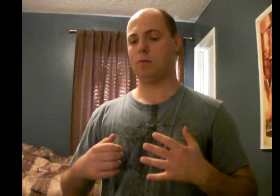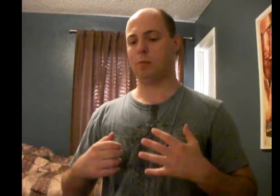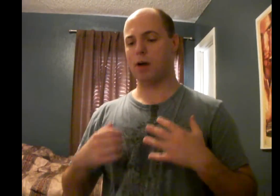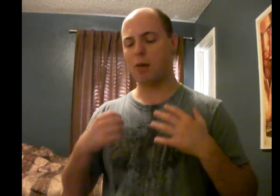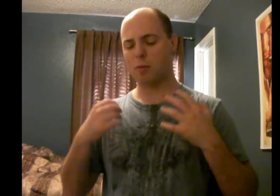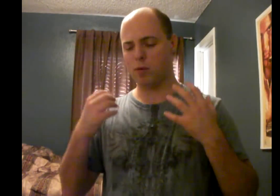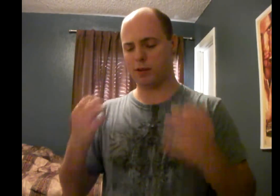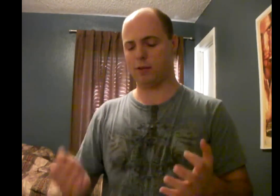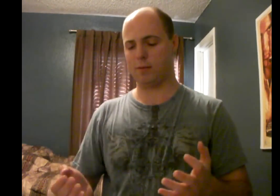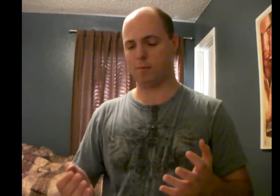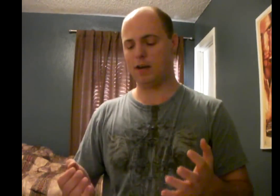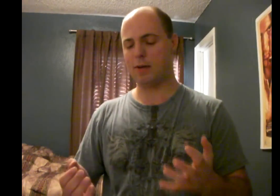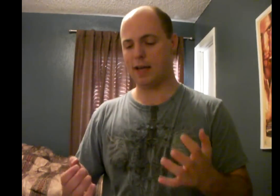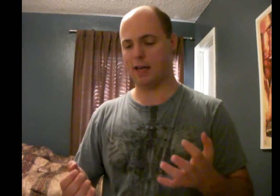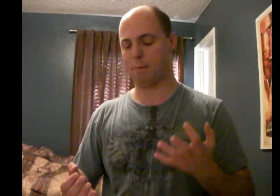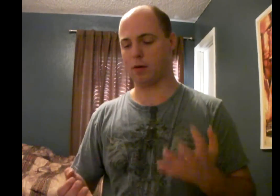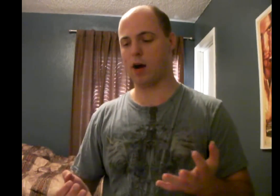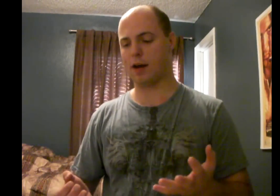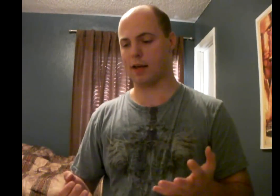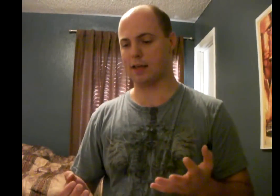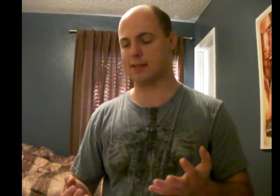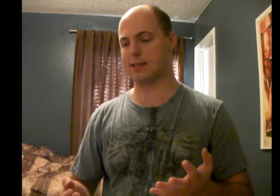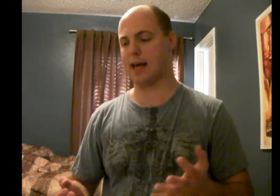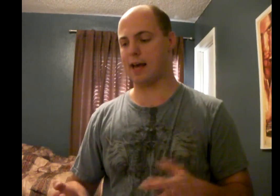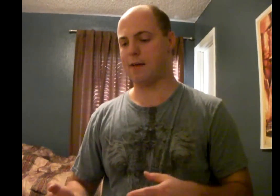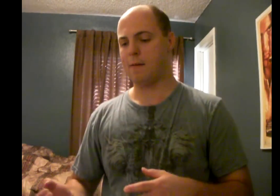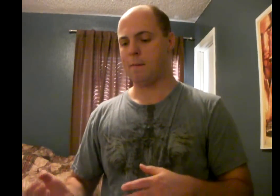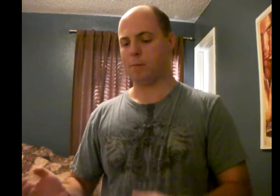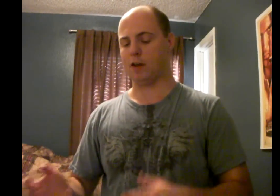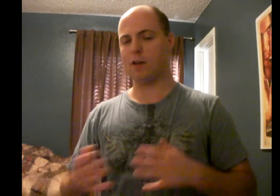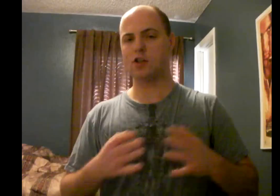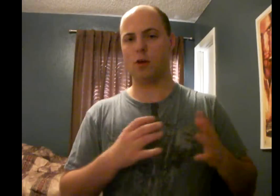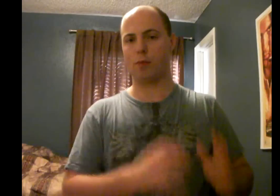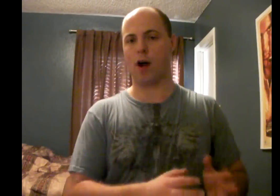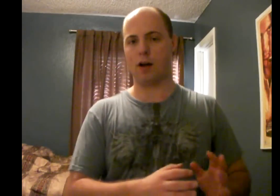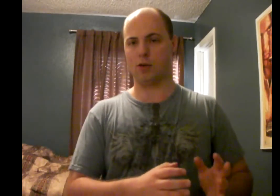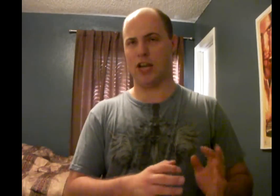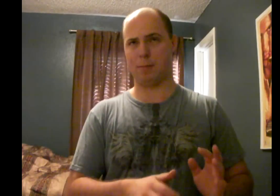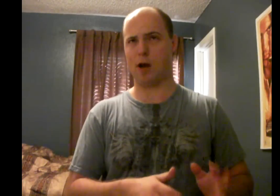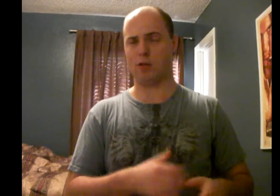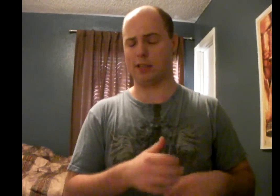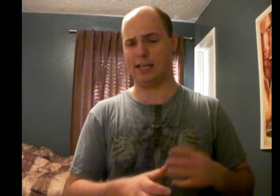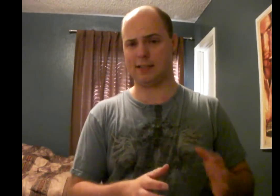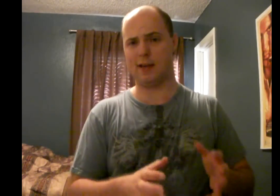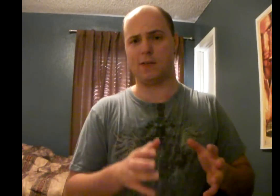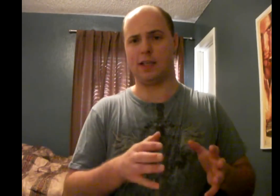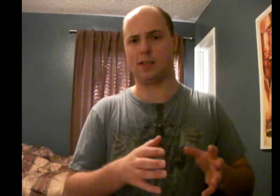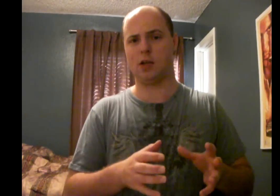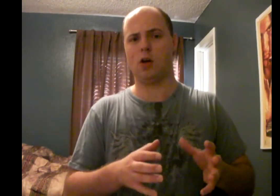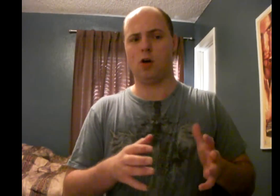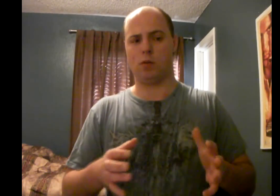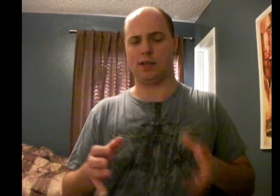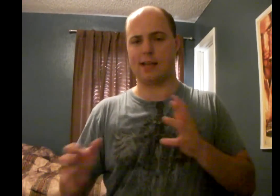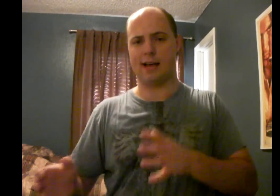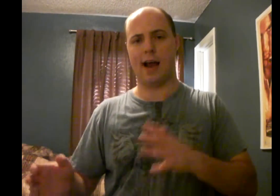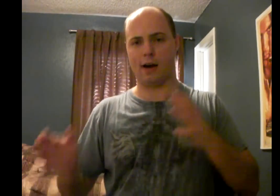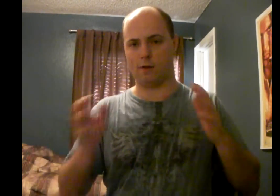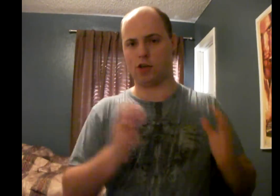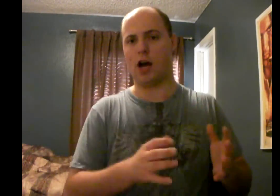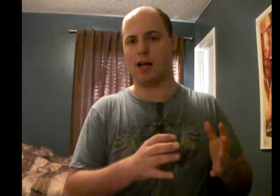the problem with remaking Piranha is that the original Piranha, which came out in the late 70s, was a satire of